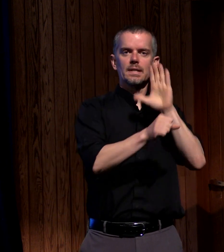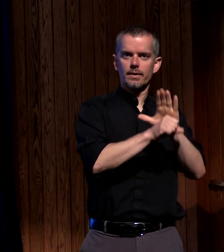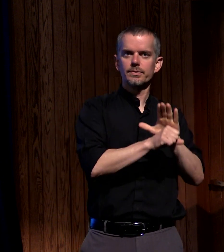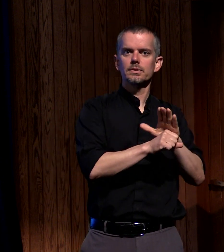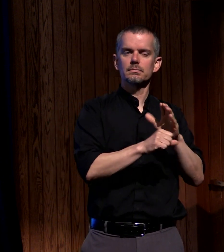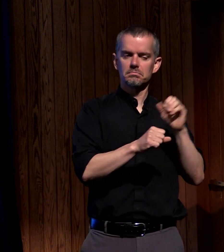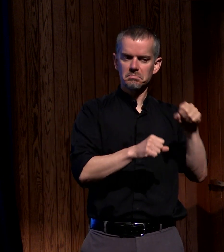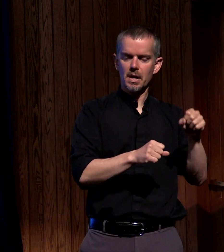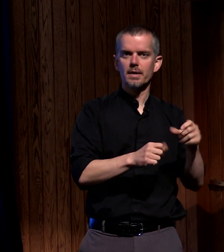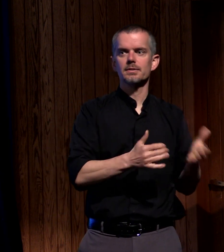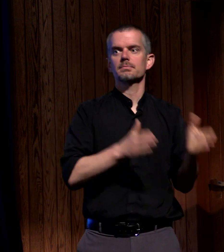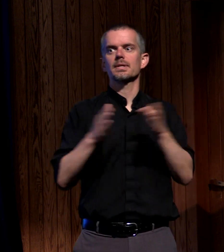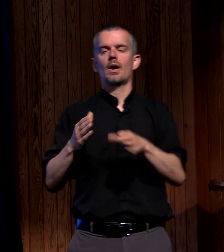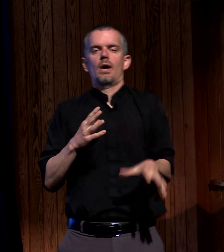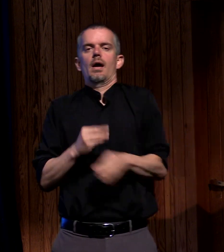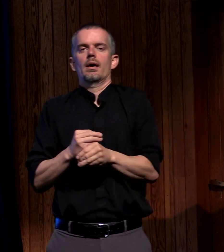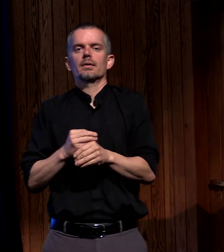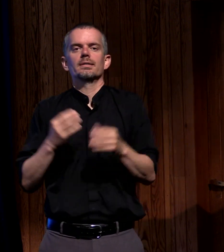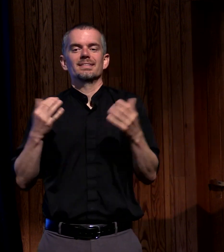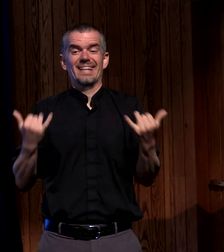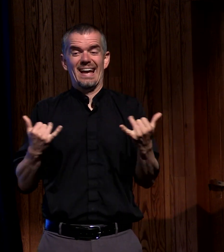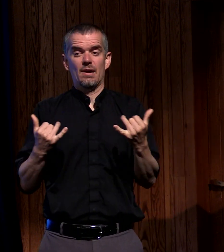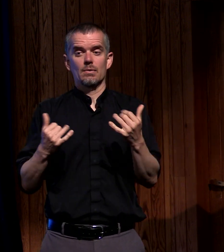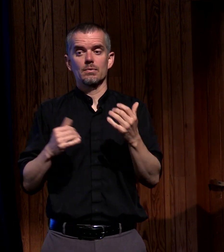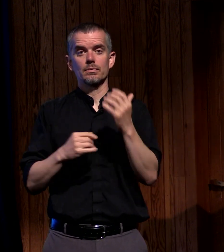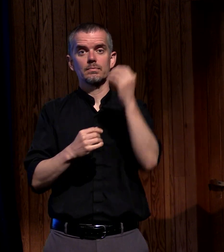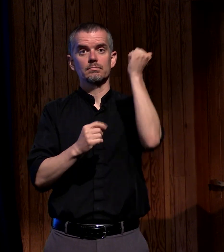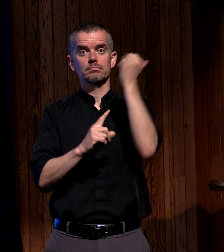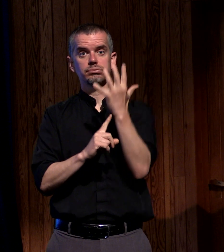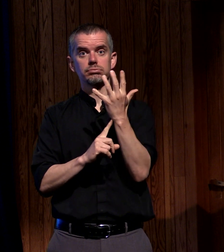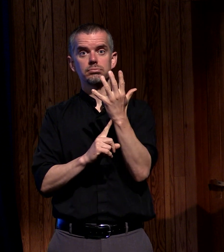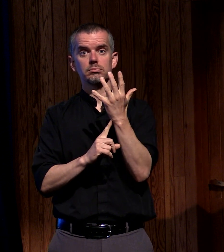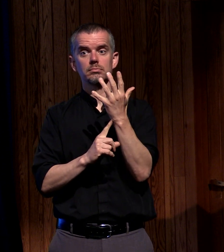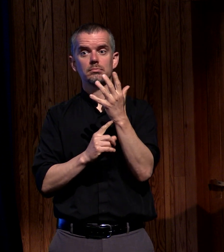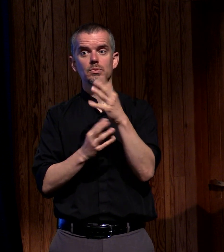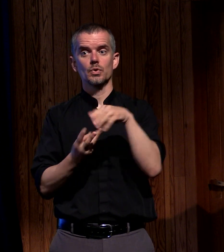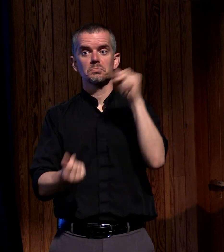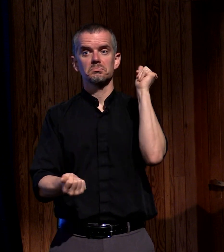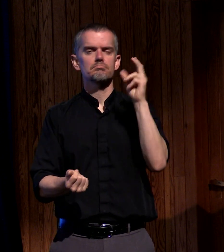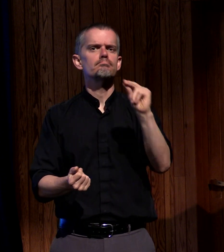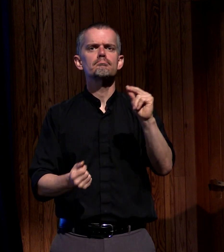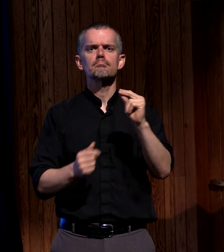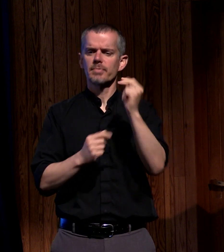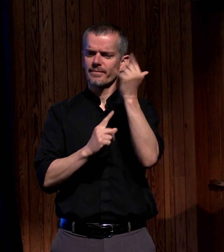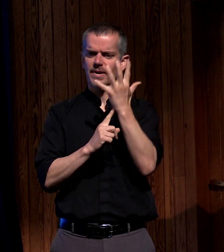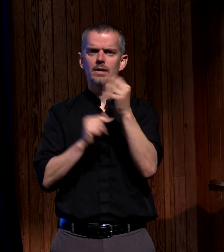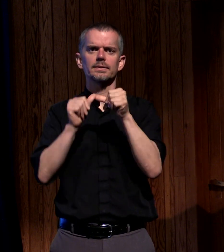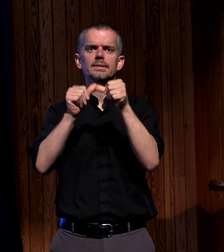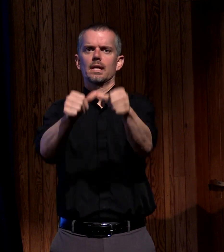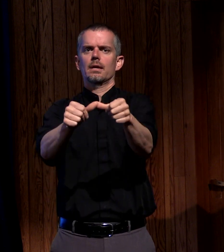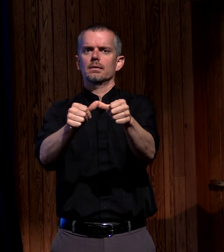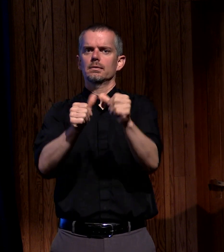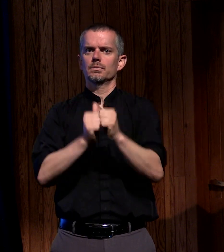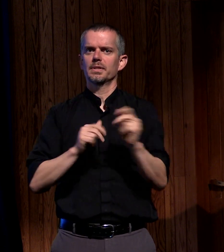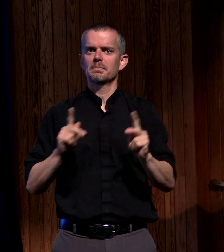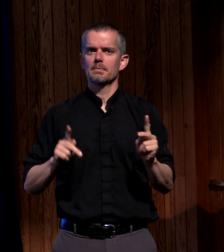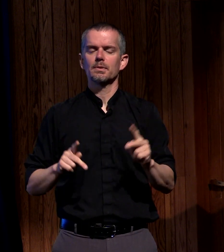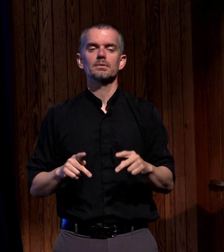time the end result is that his fire stays upon upon among his people and now with his presence they